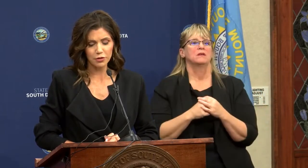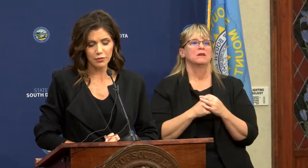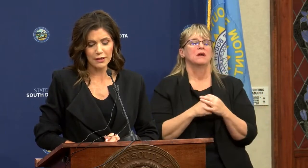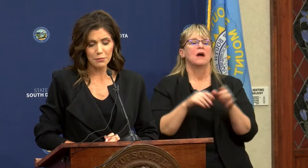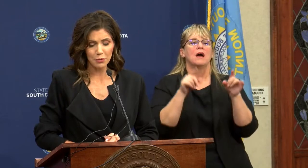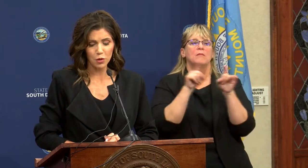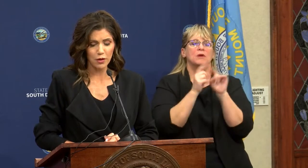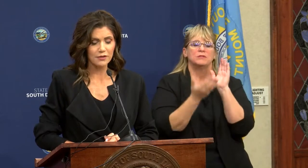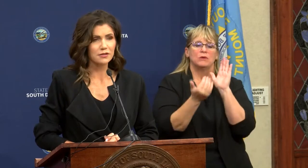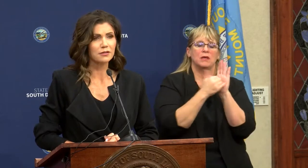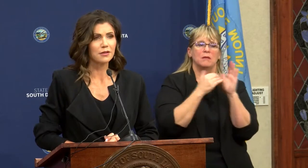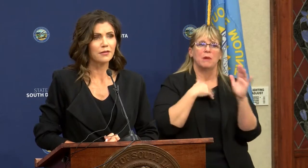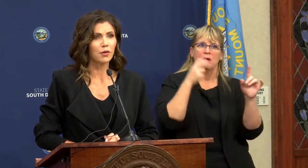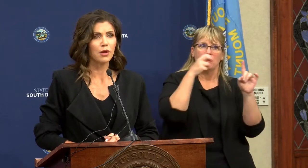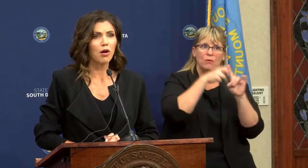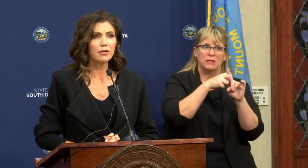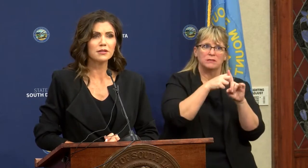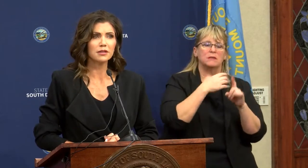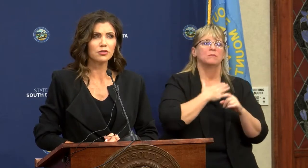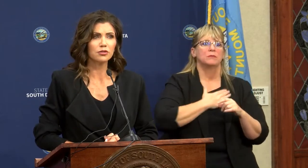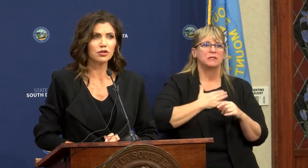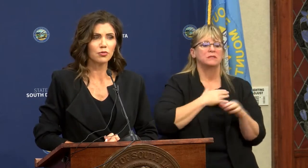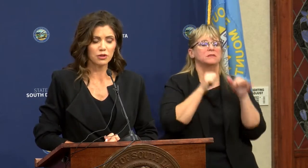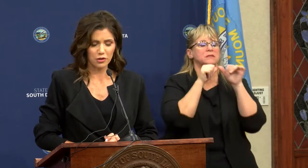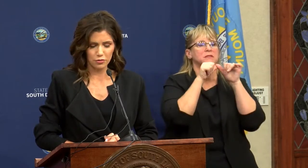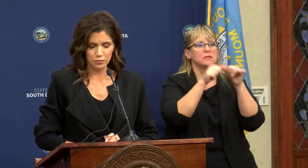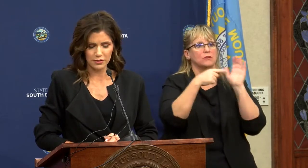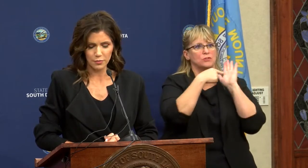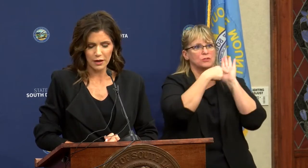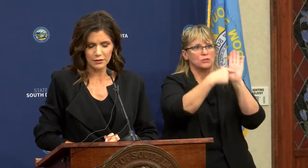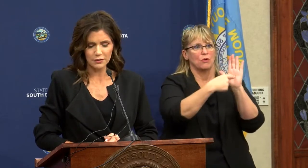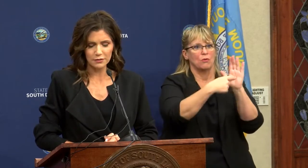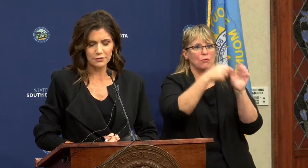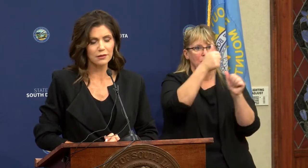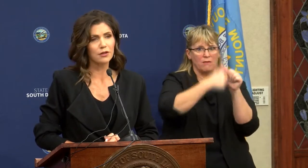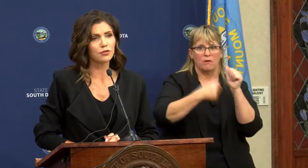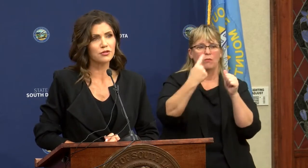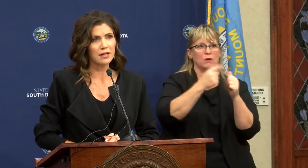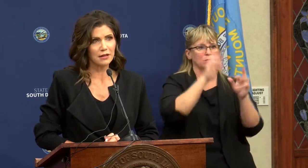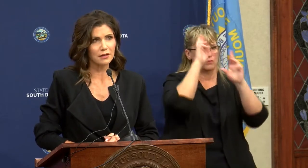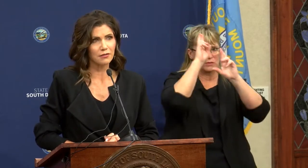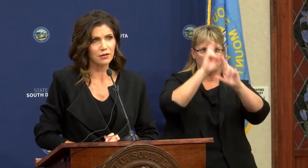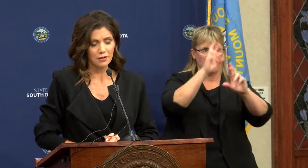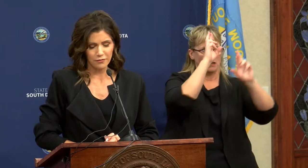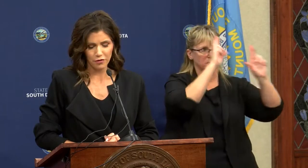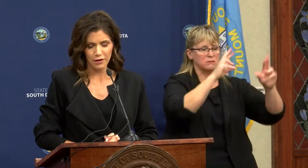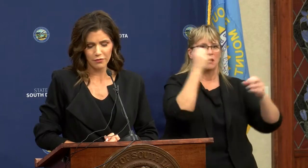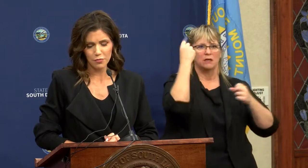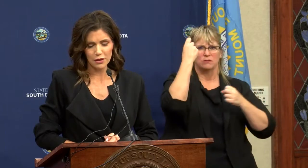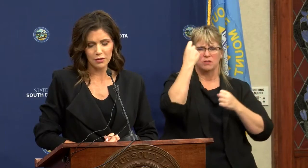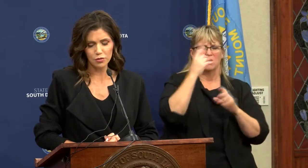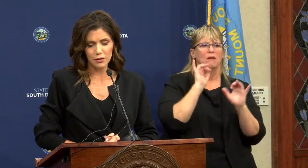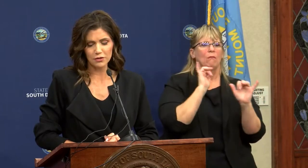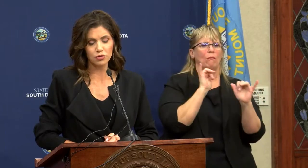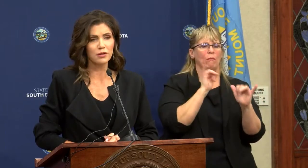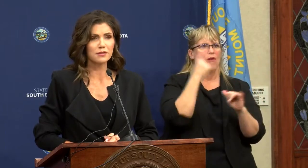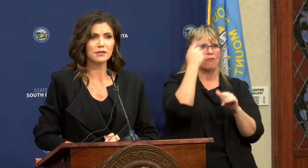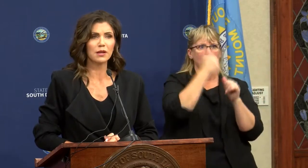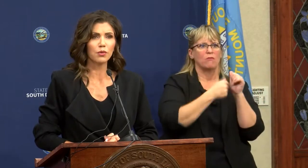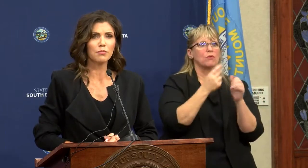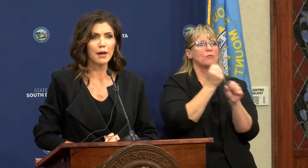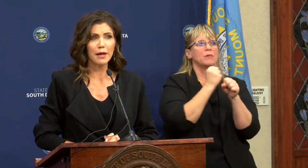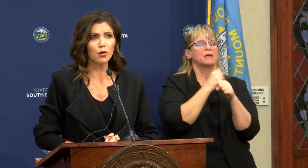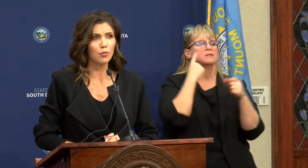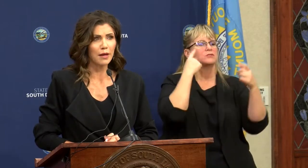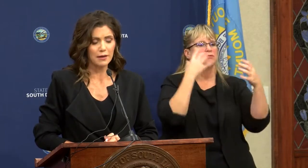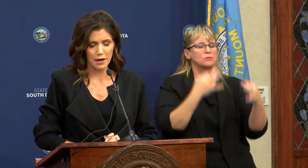also reiterating my request that we all continue to show each other respect and understanding for everybody who makes choices